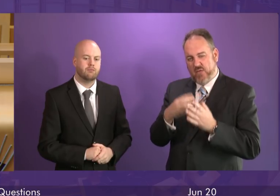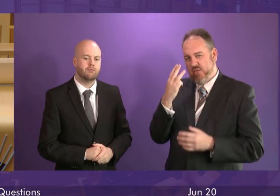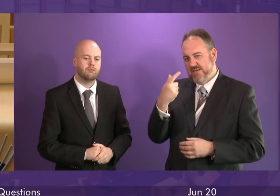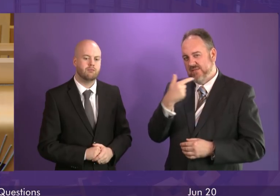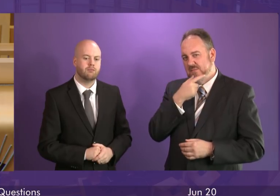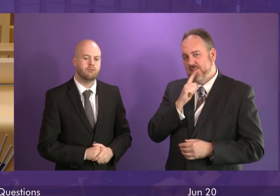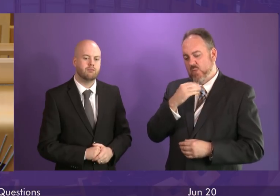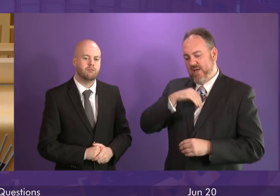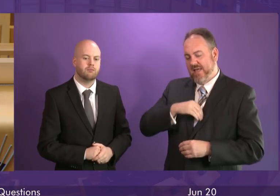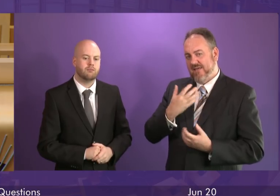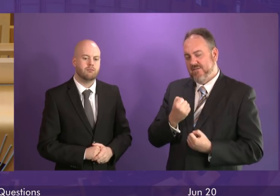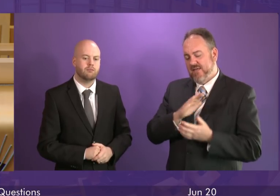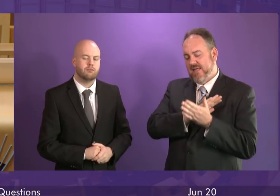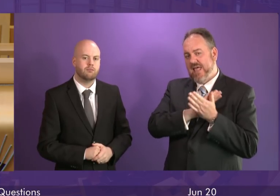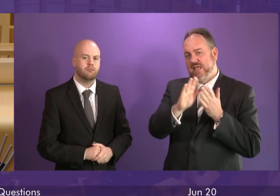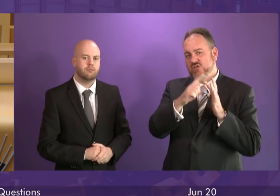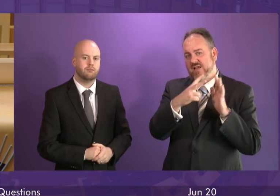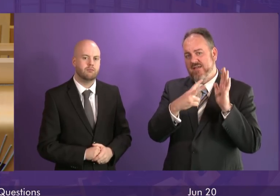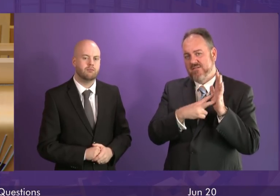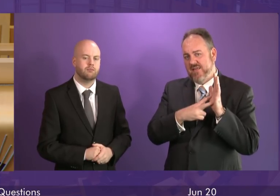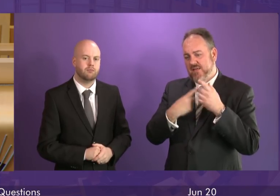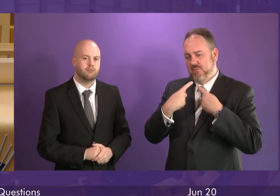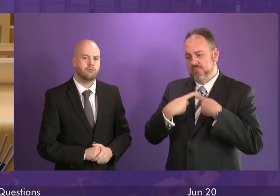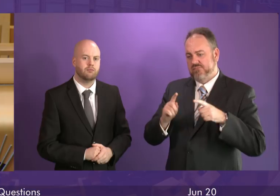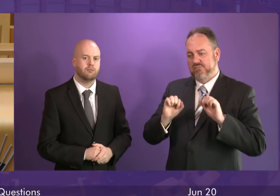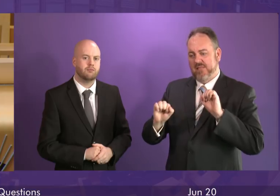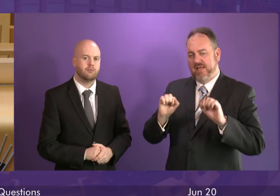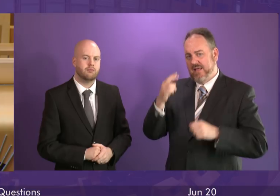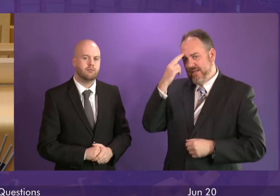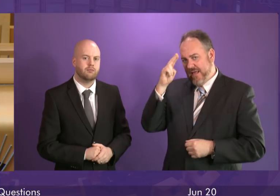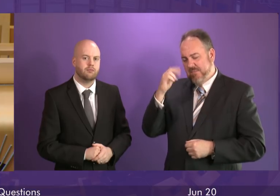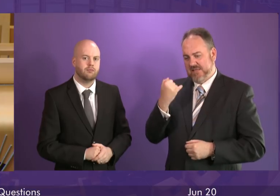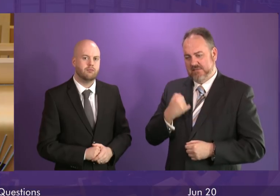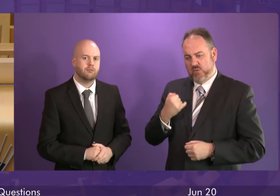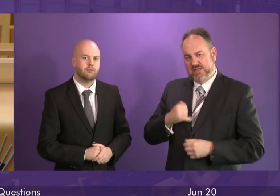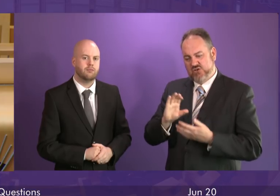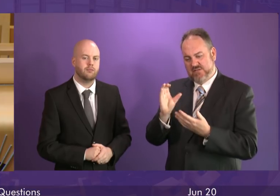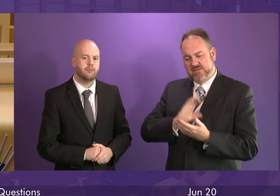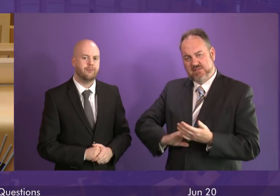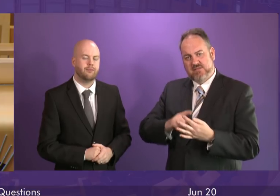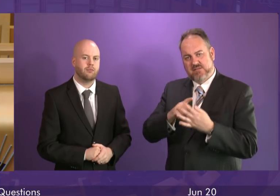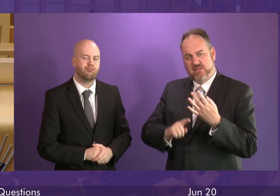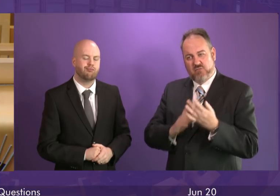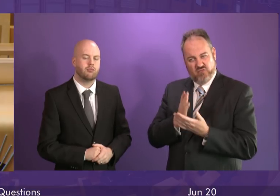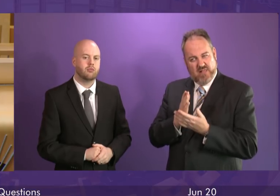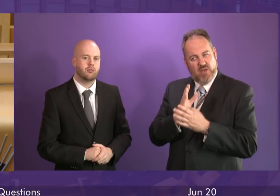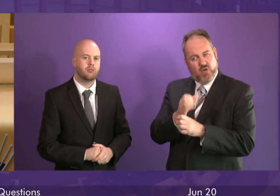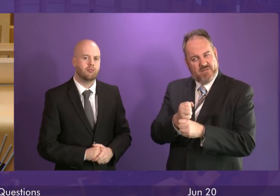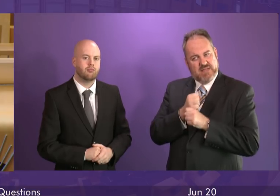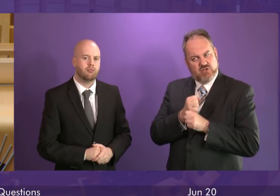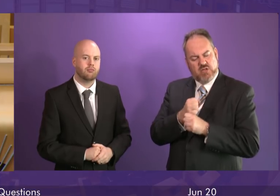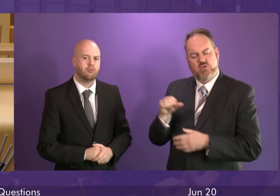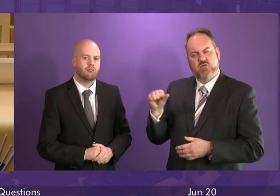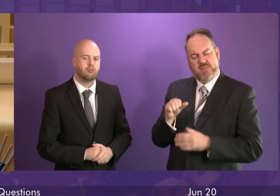living with HIV. Whilst I welcome the apology by the Board, does the First Minister share my view that confidentiality is a core